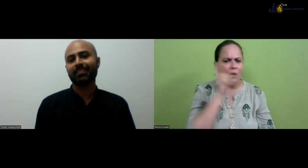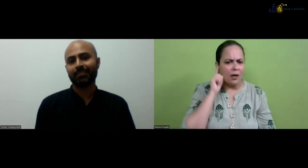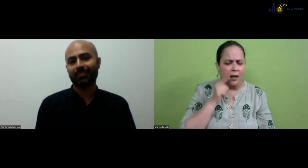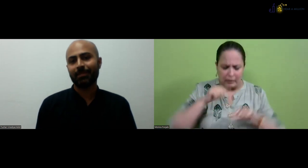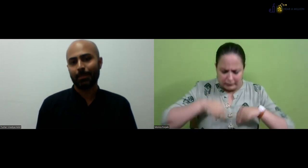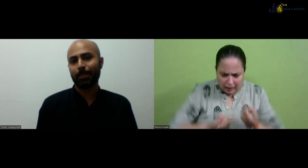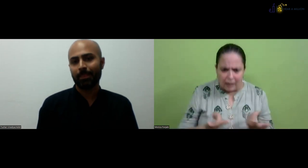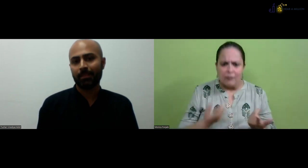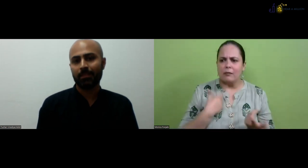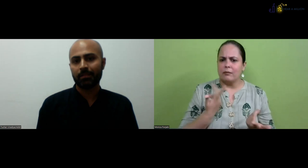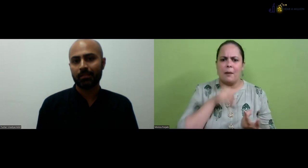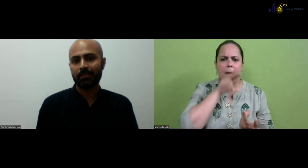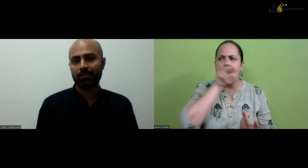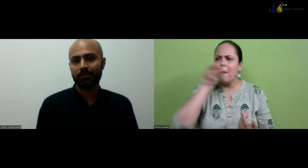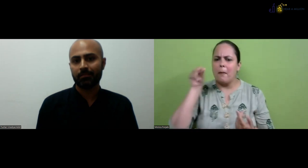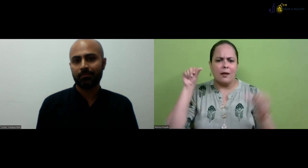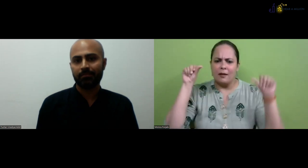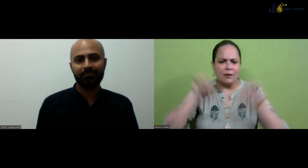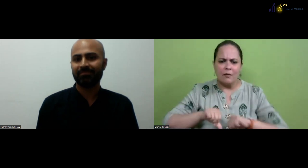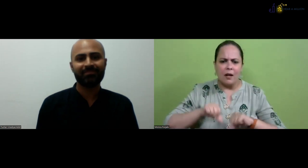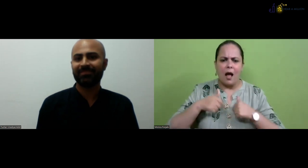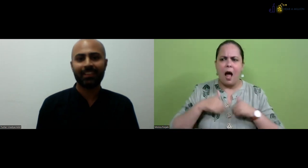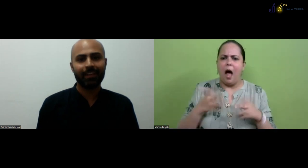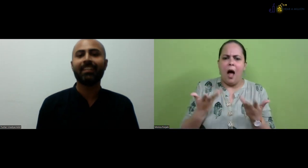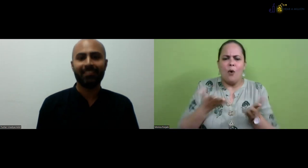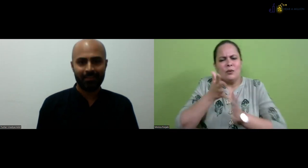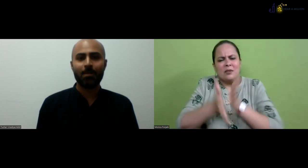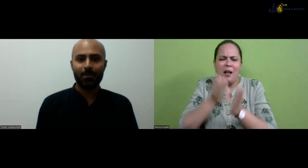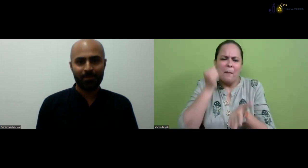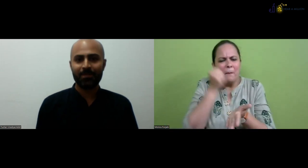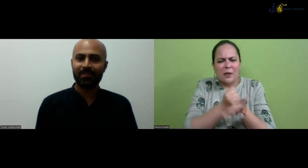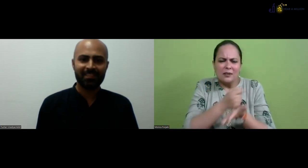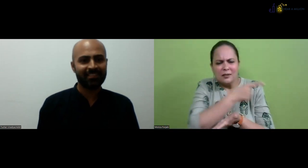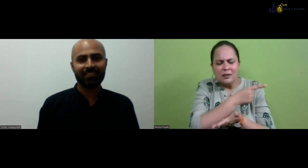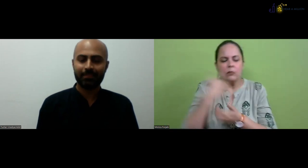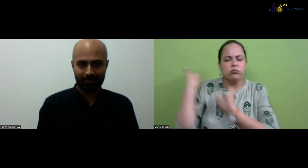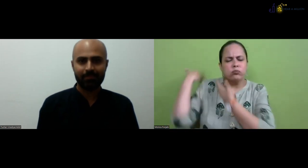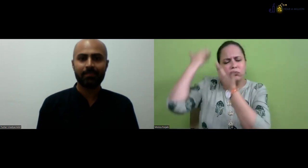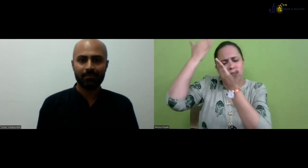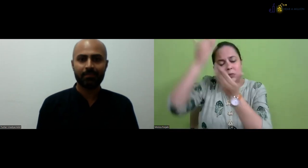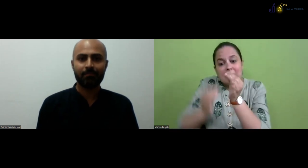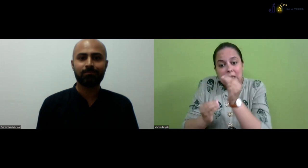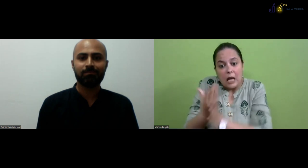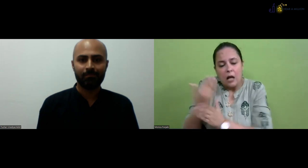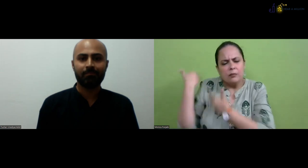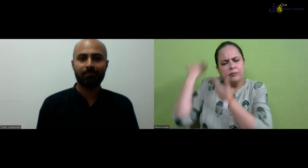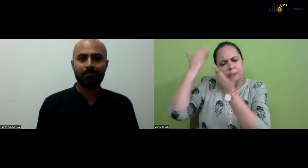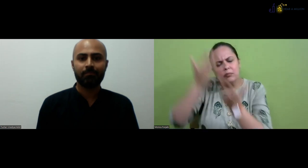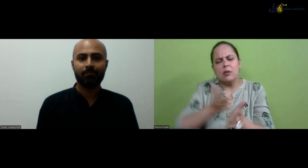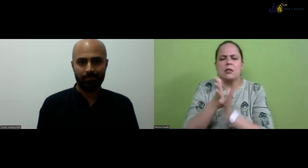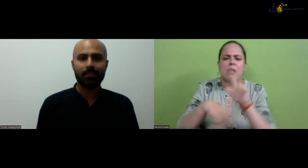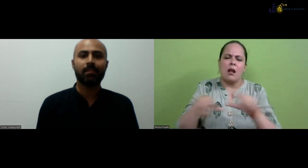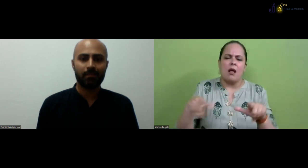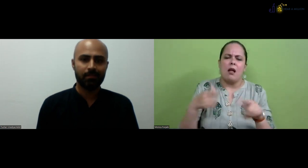teach the second language to the first language. you know, Ms. Usha